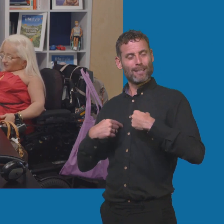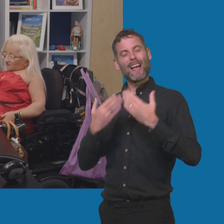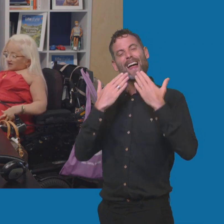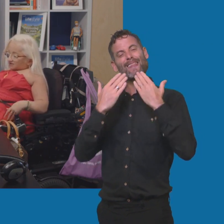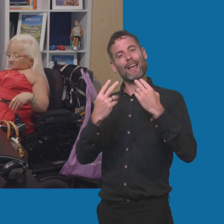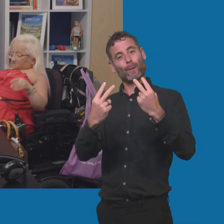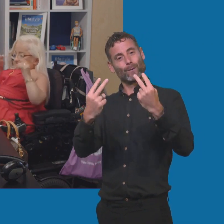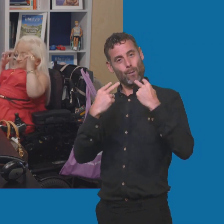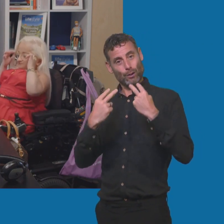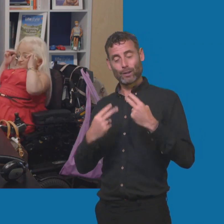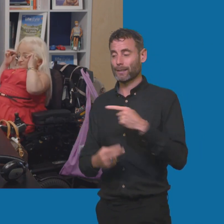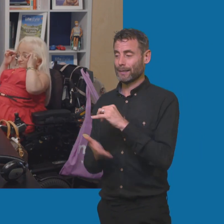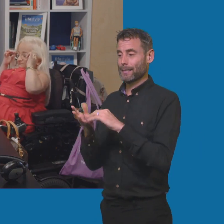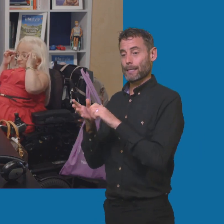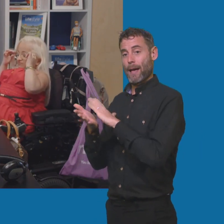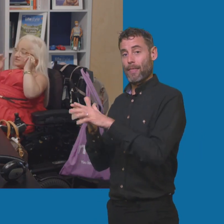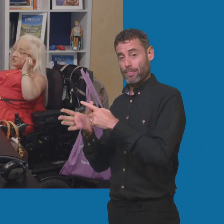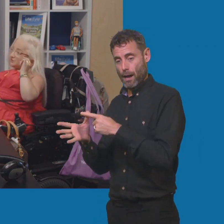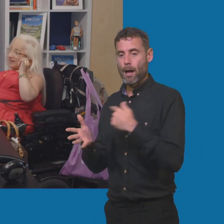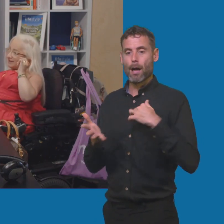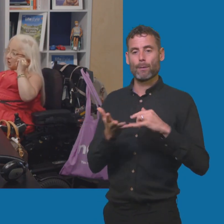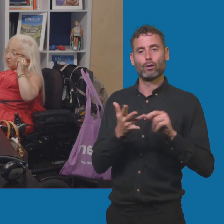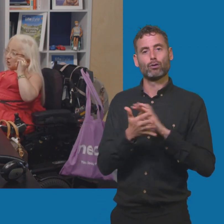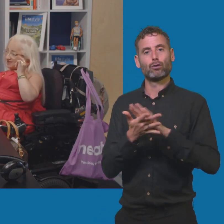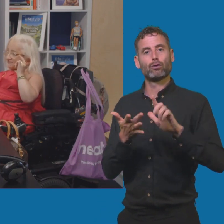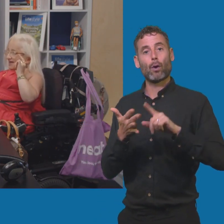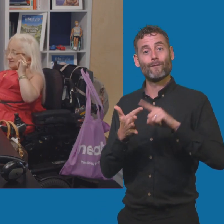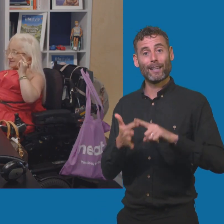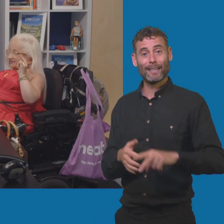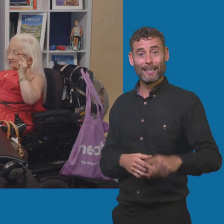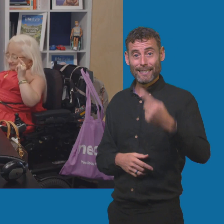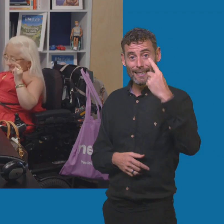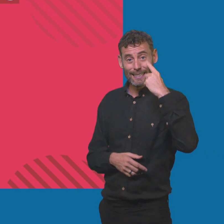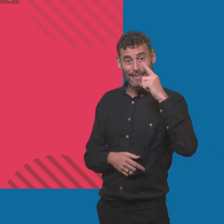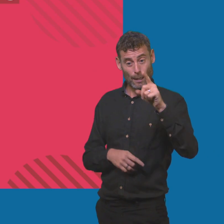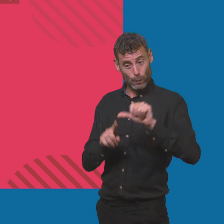Samantha Renk and I'm Sophie Marie Odden see you in Dutman bye